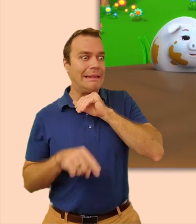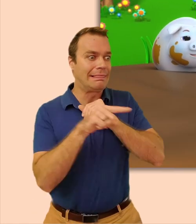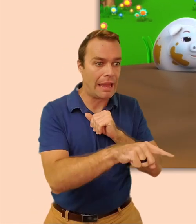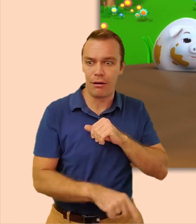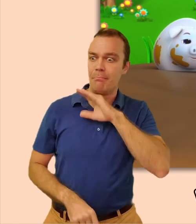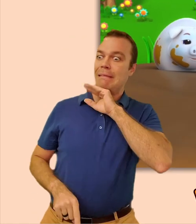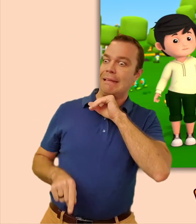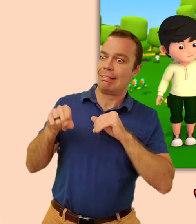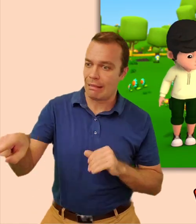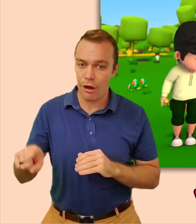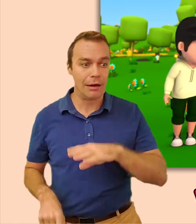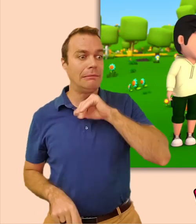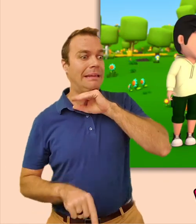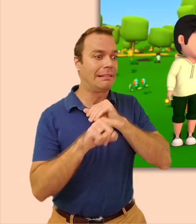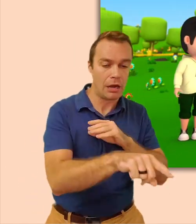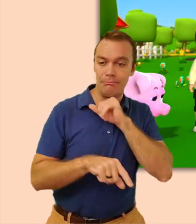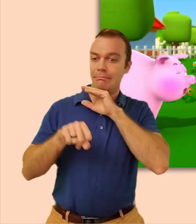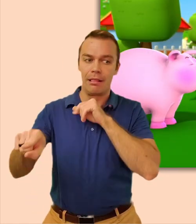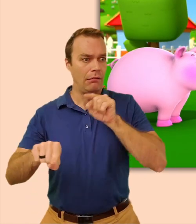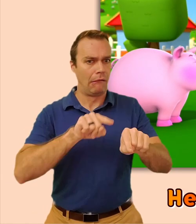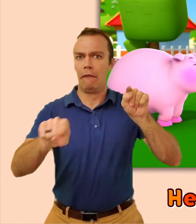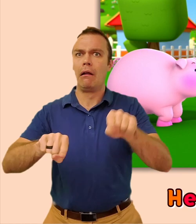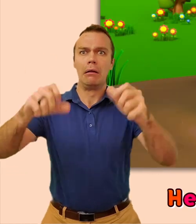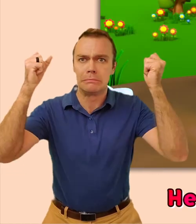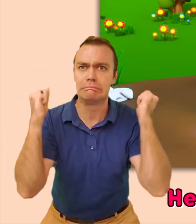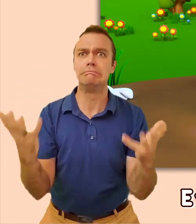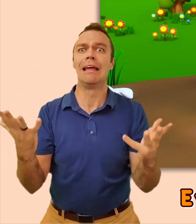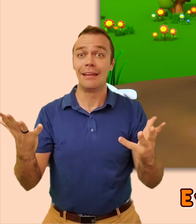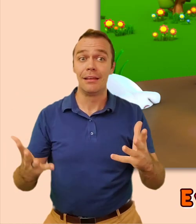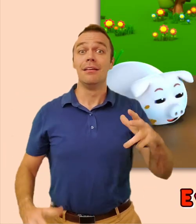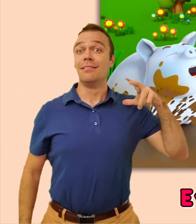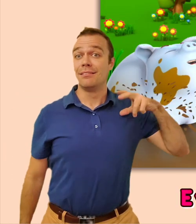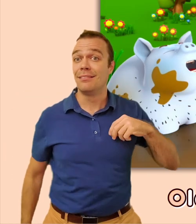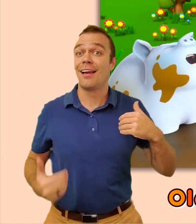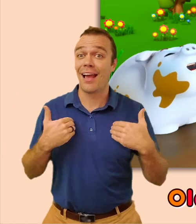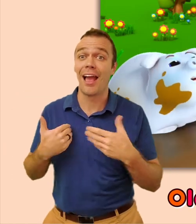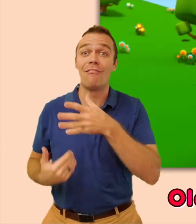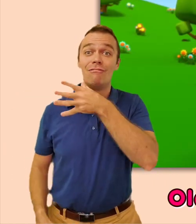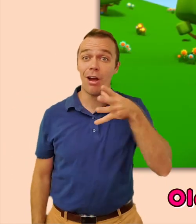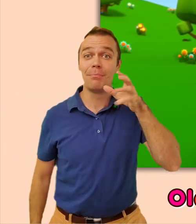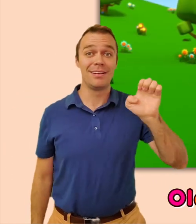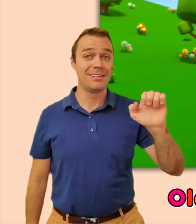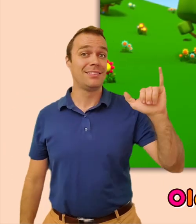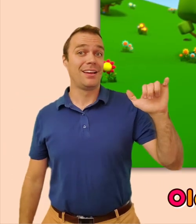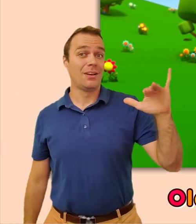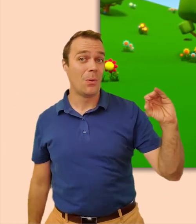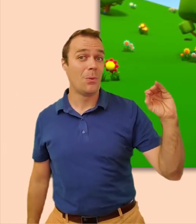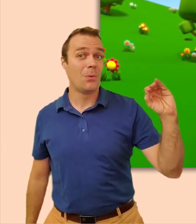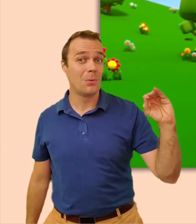-O With an oink oink here, oink oink there Here an oink, there an oink, everywhere an oink oink Old MacDonald had a farm, E-I